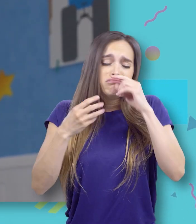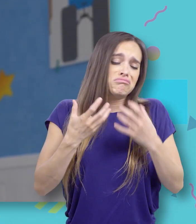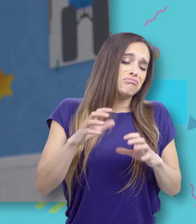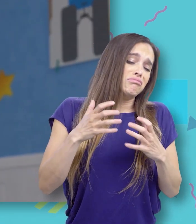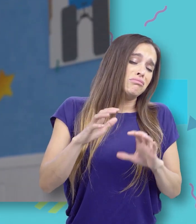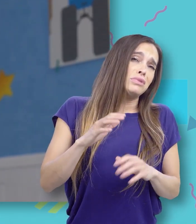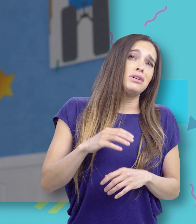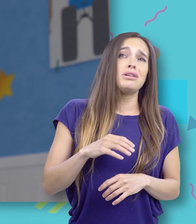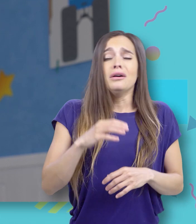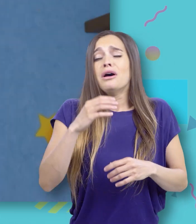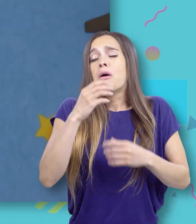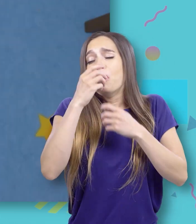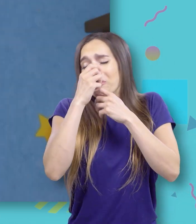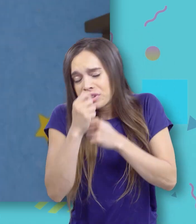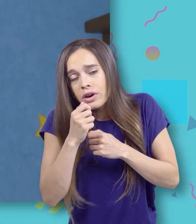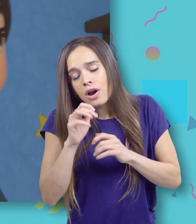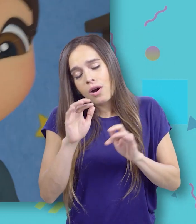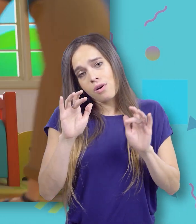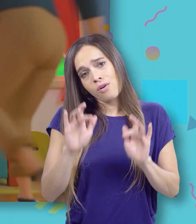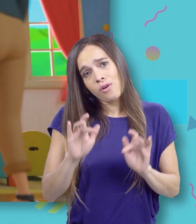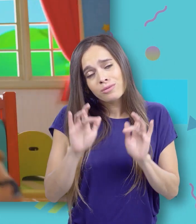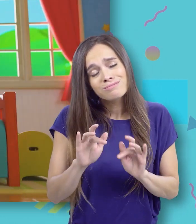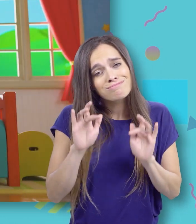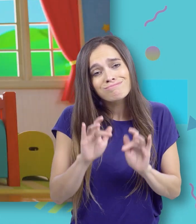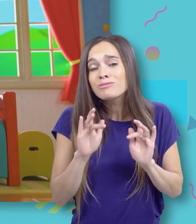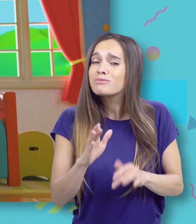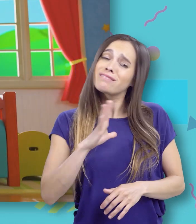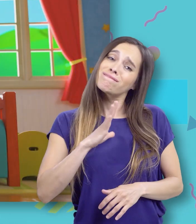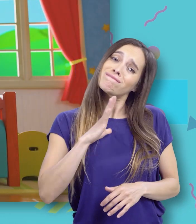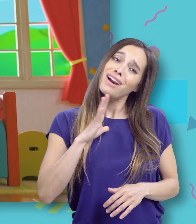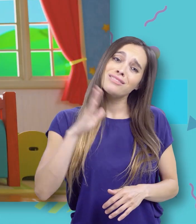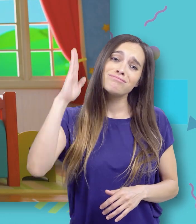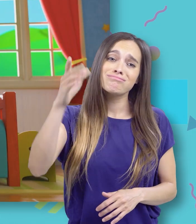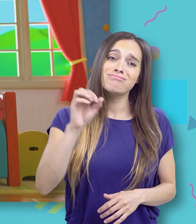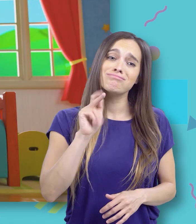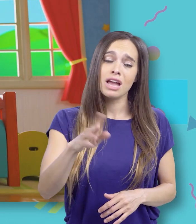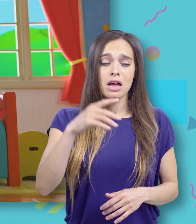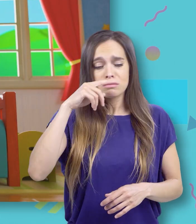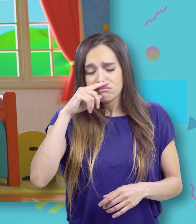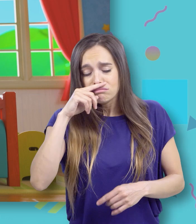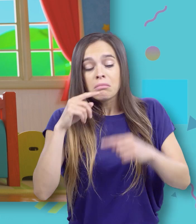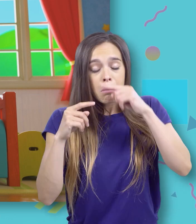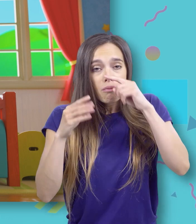There, little one, you'll be okay Your sneezes will go away